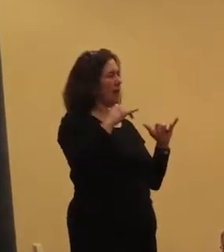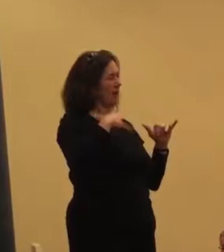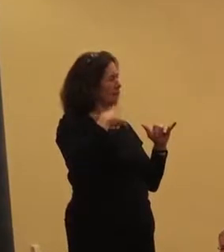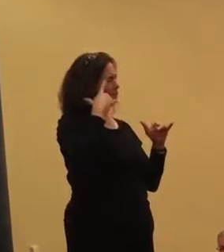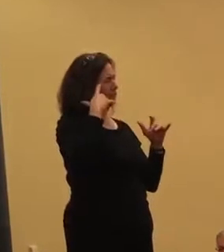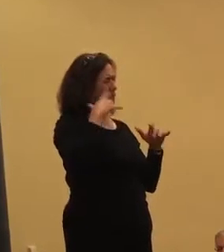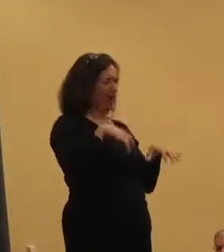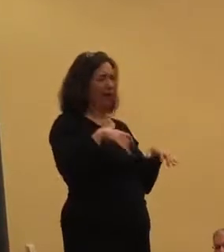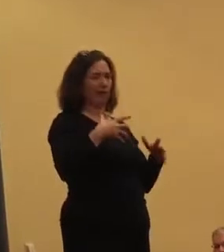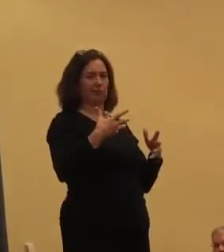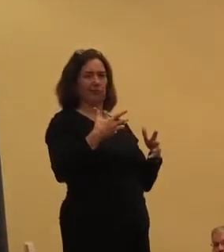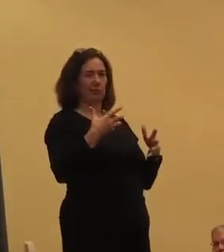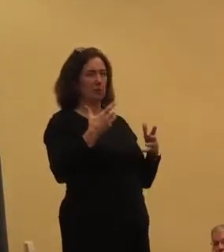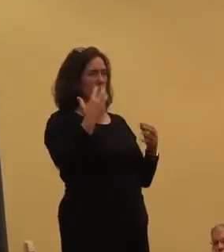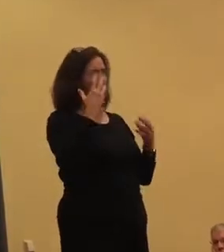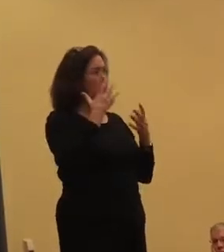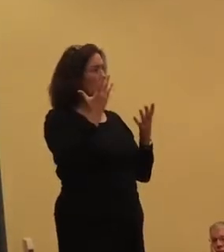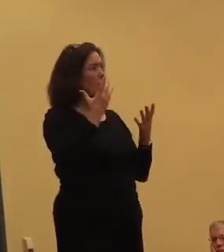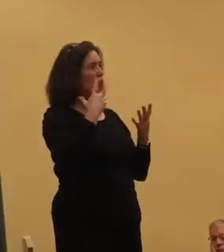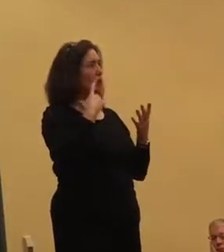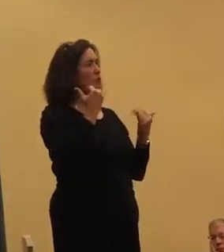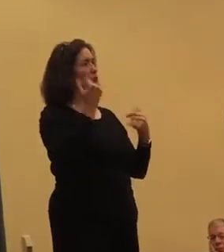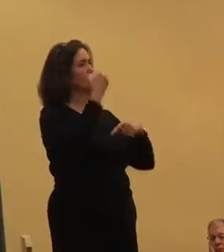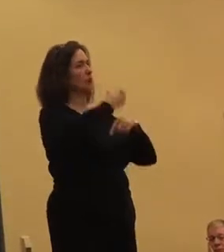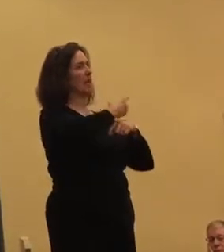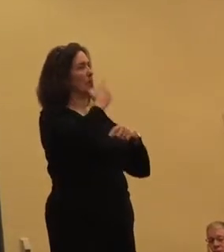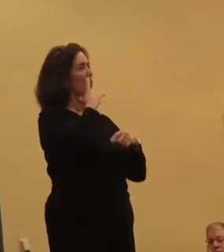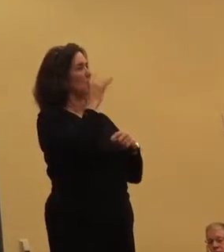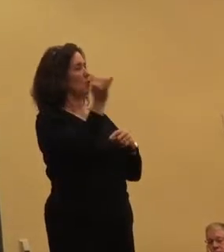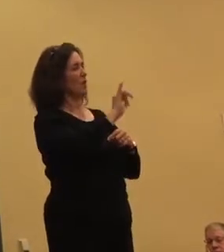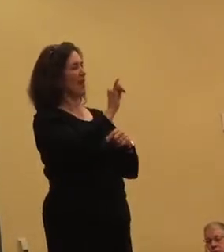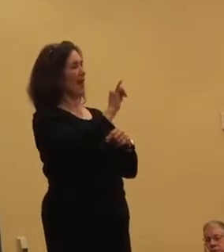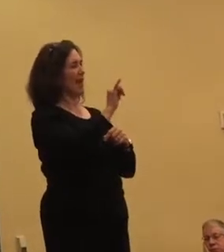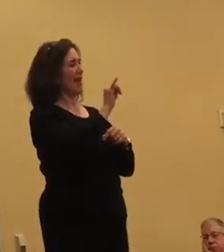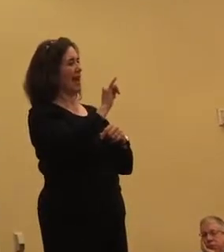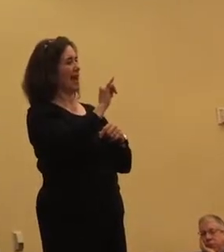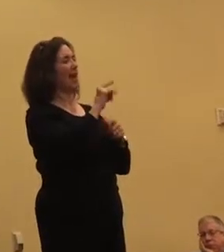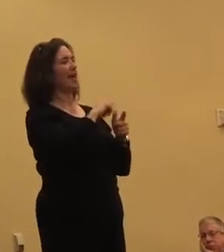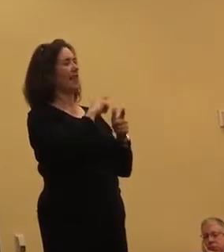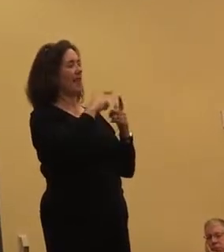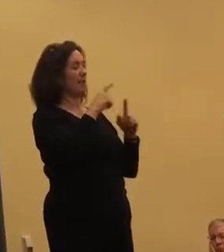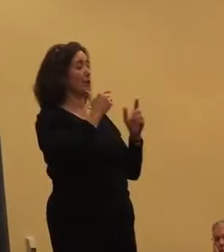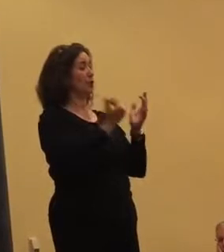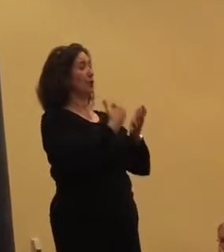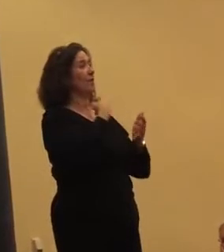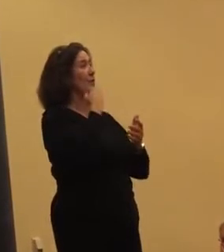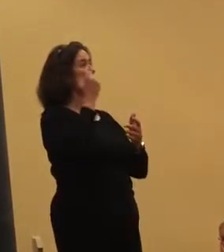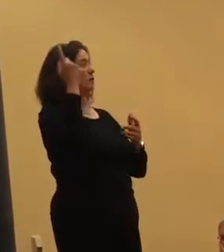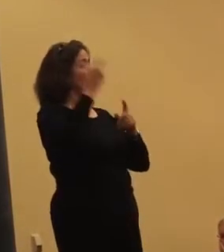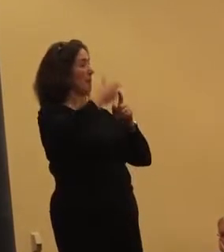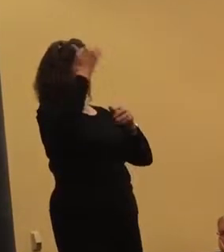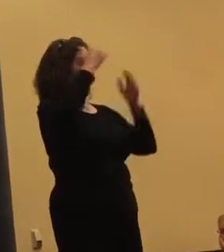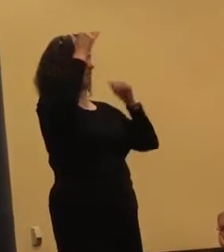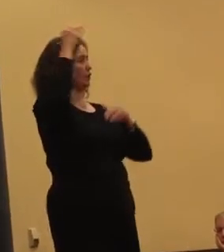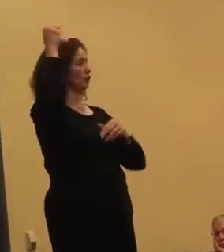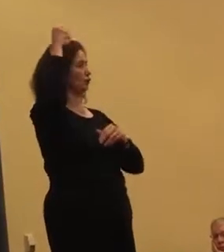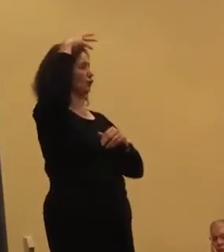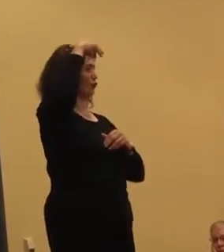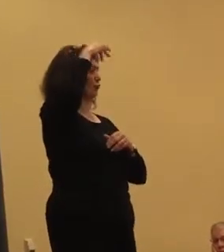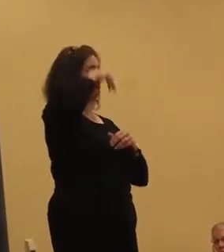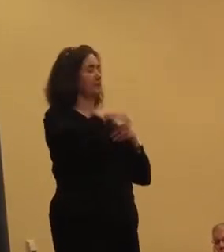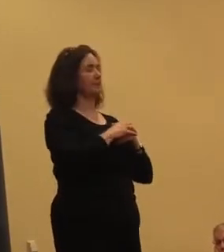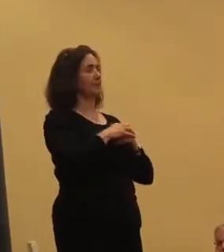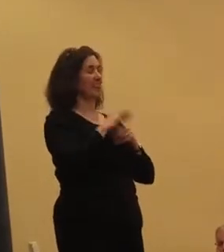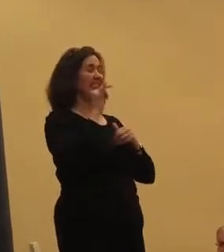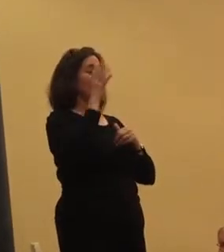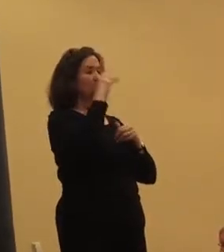and just beginning to think about what the rest of this day is going to be like when there's a new voice from above. This